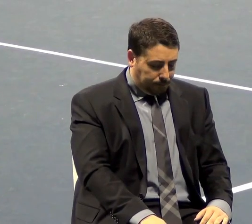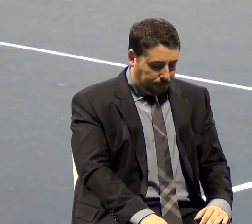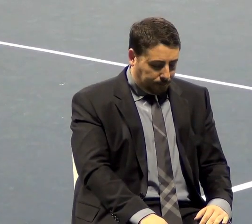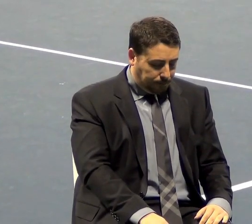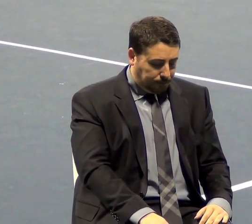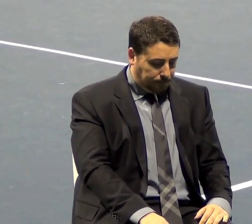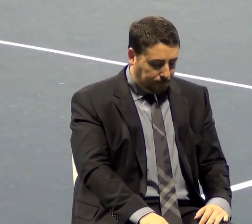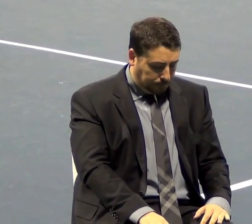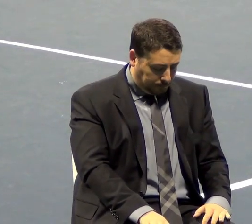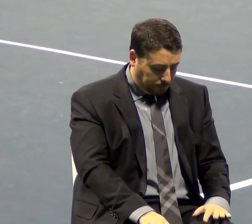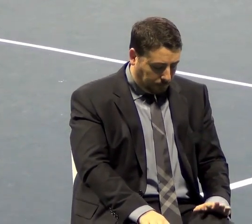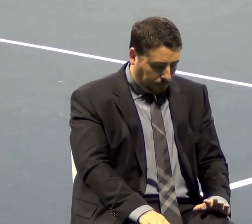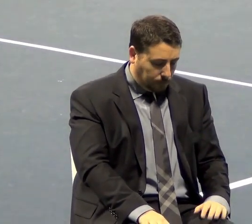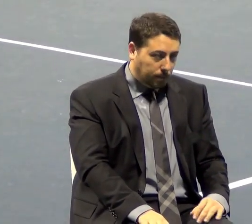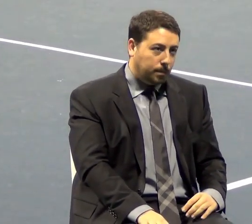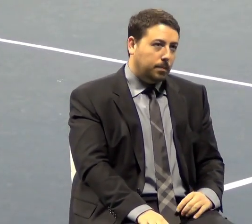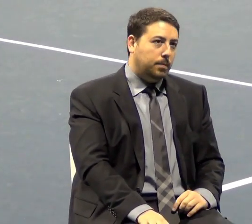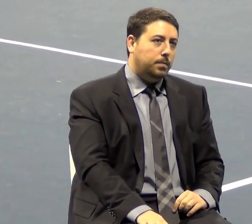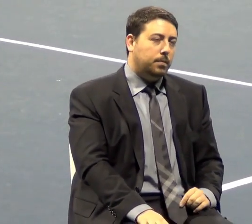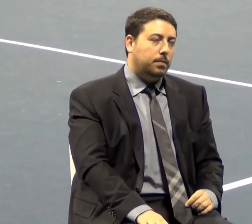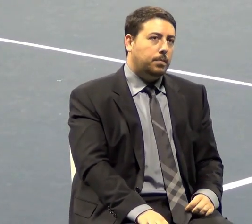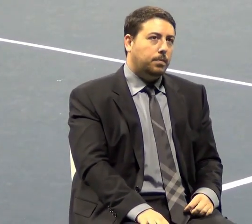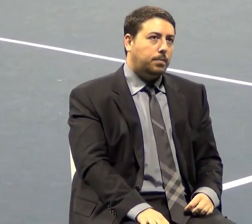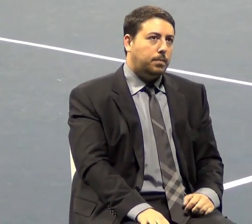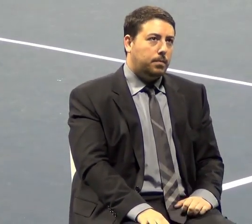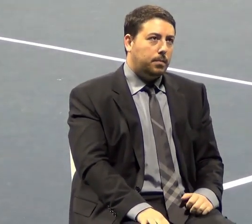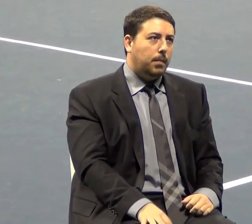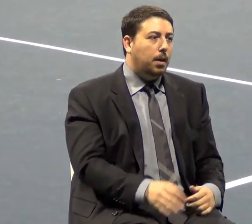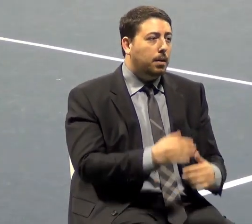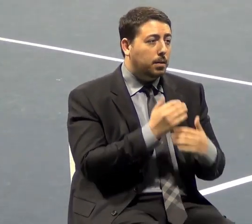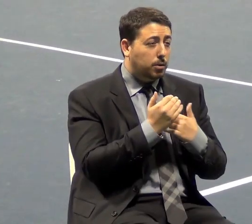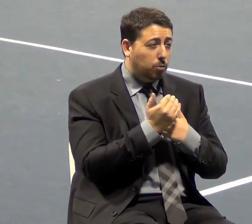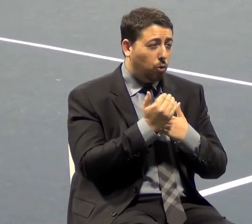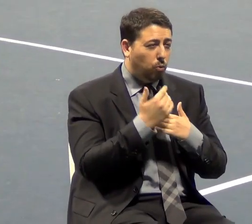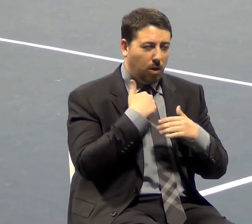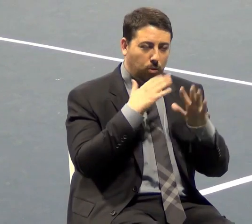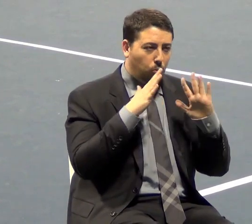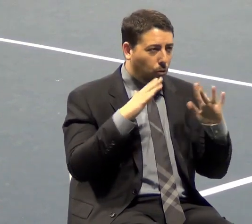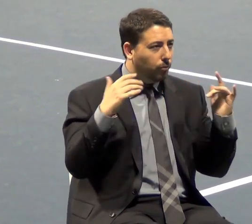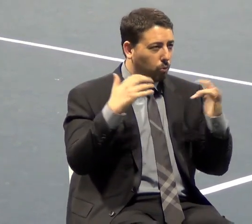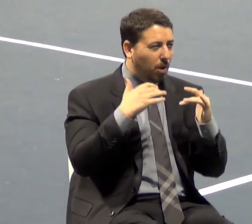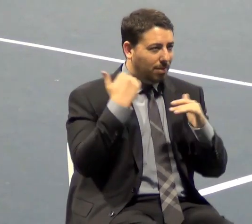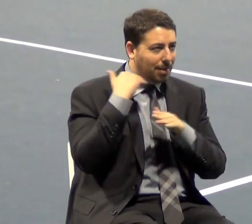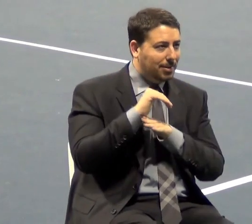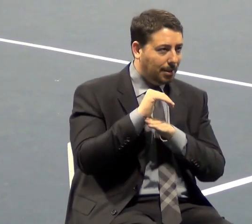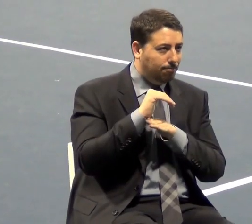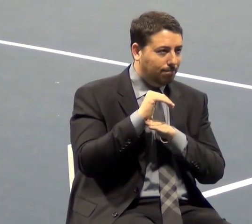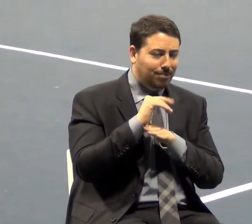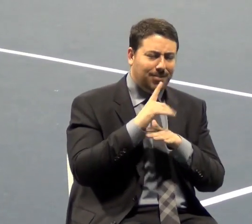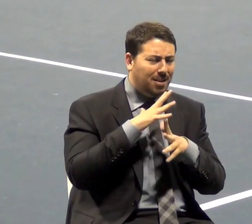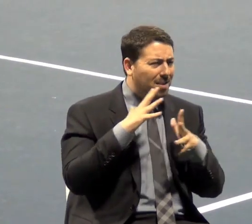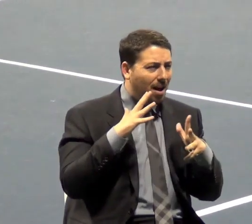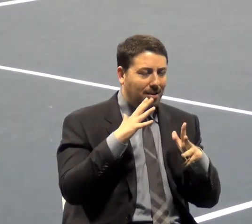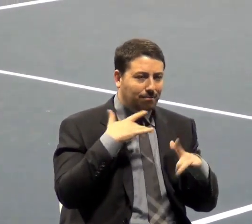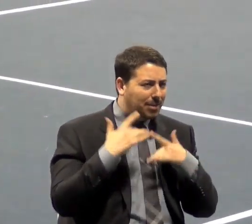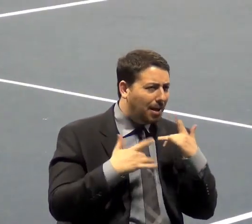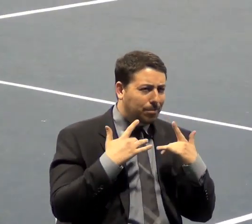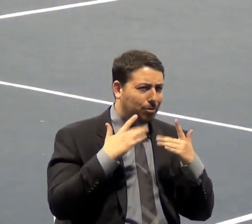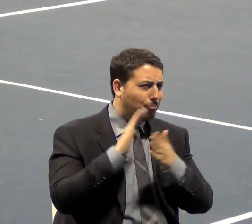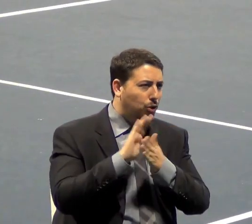So this morning, after we had that wonderful rally last night, and a lot of enthusiasm and a lot of cheering, I thought, well, I'll check the